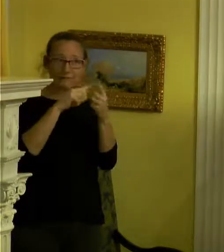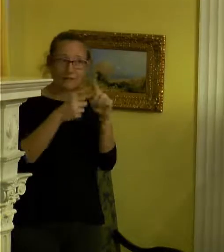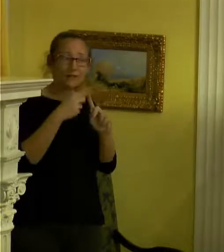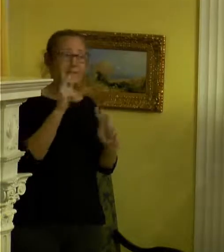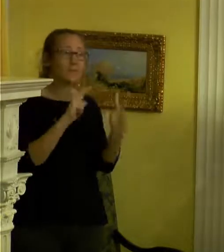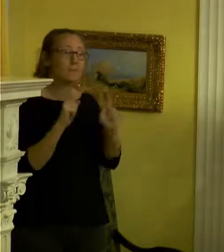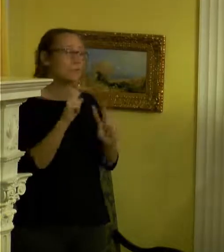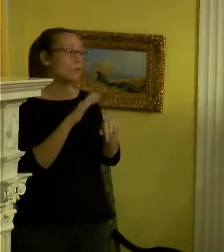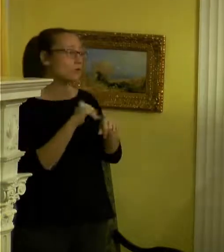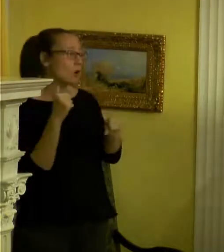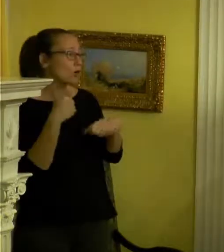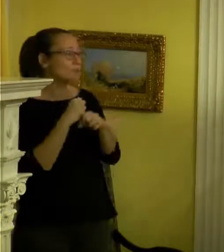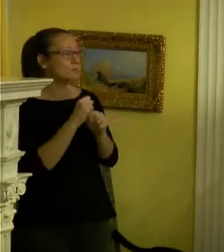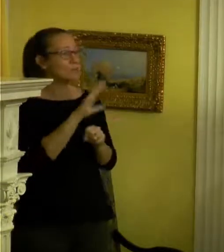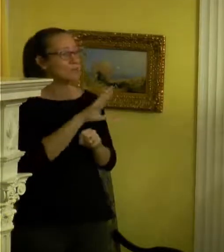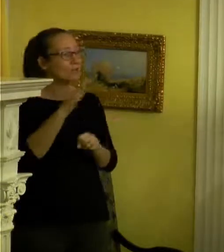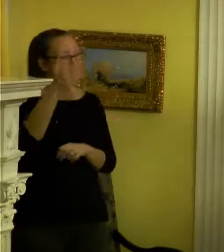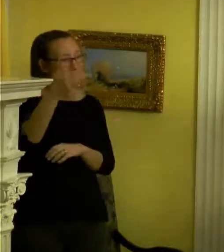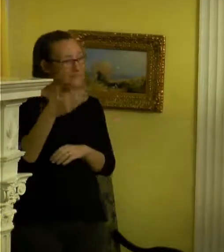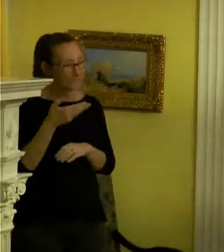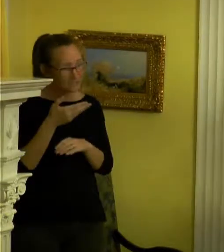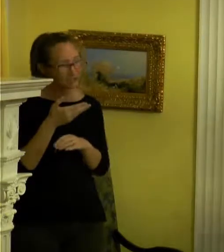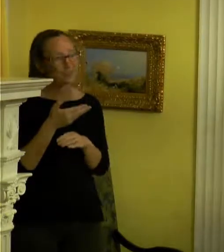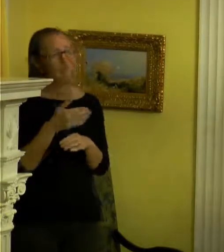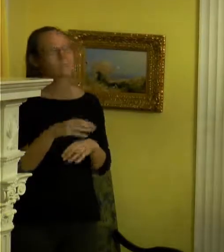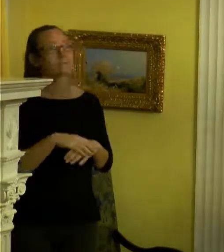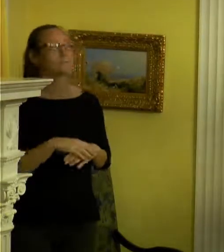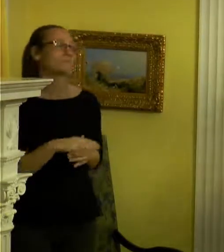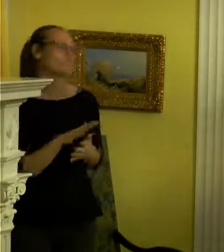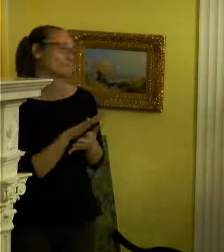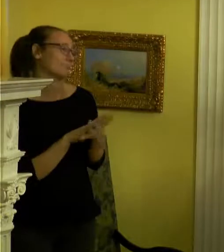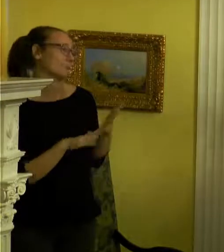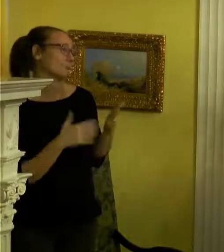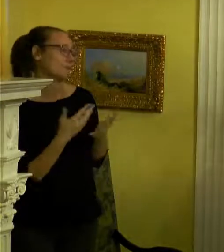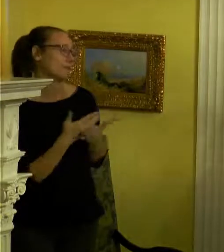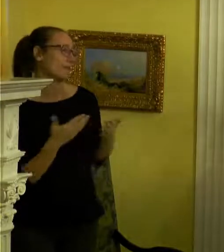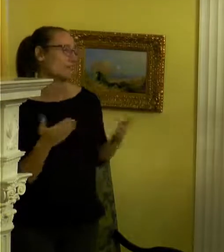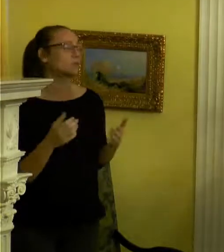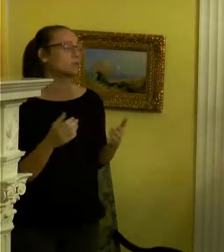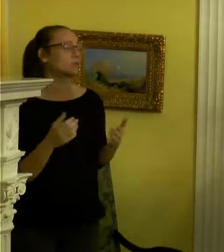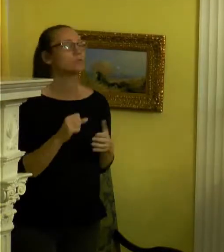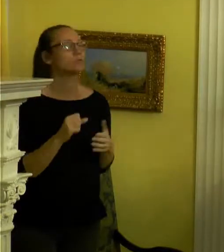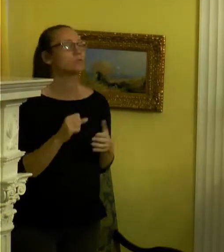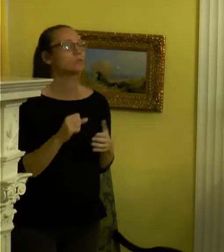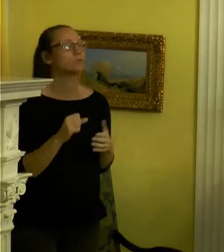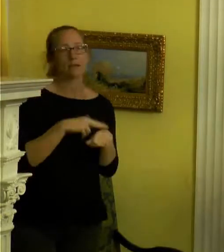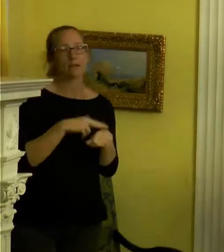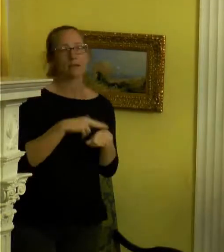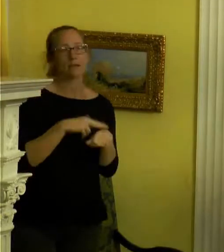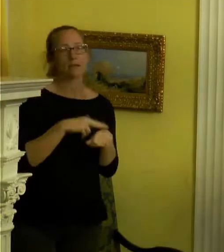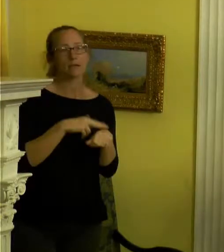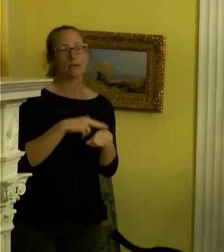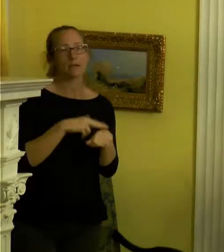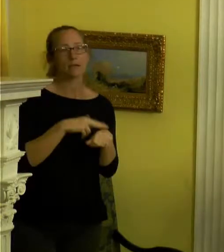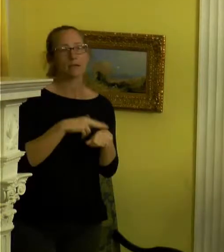people called to make their invitation and all those things. So it was just kind of a natural progression to that.